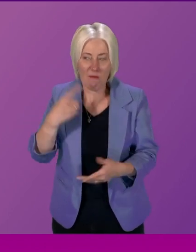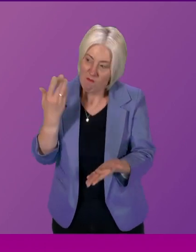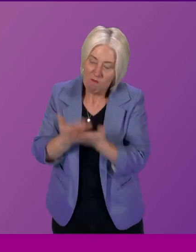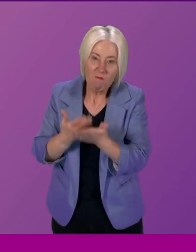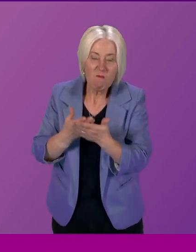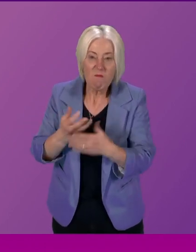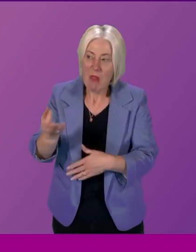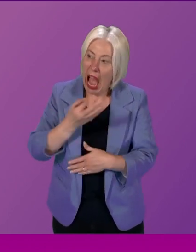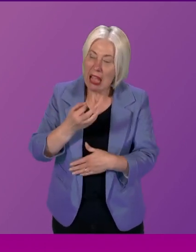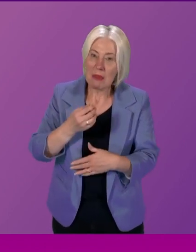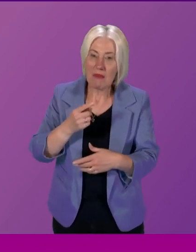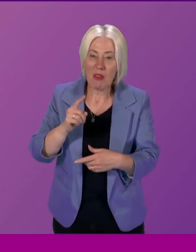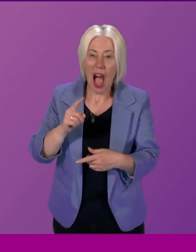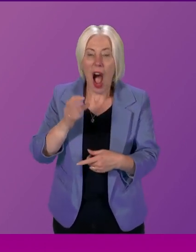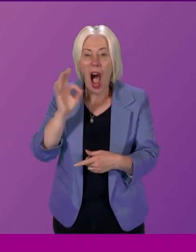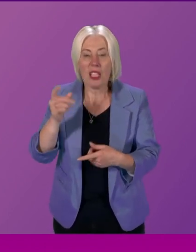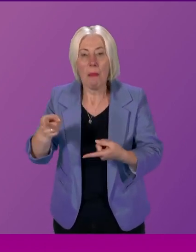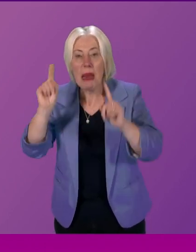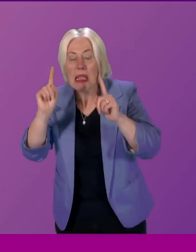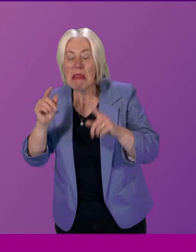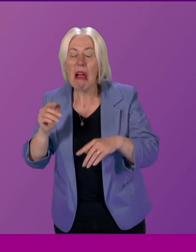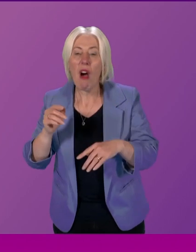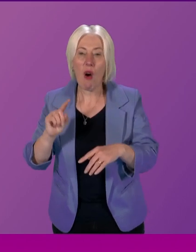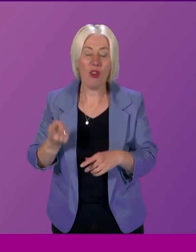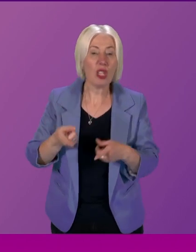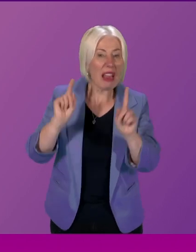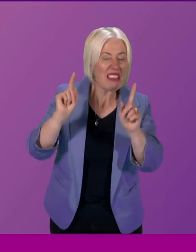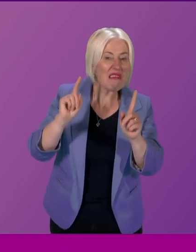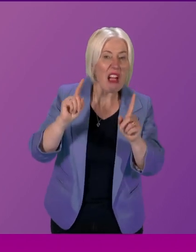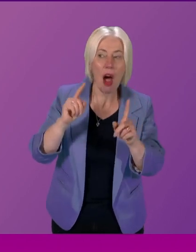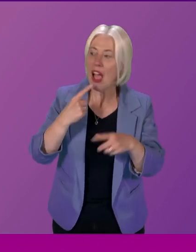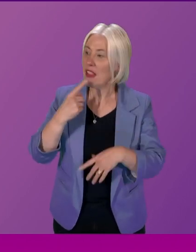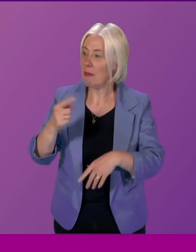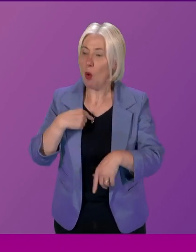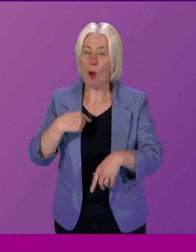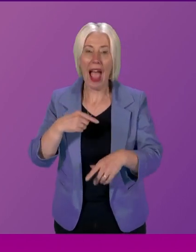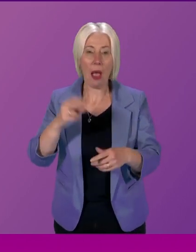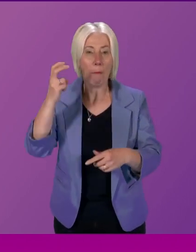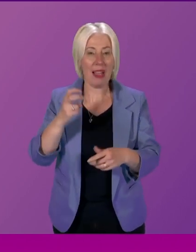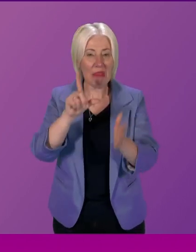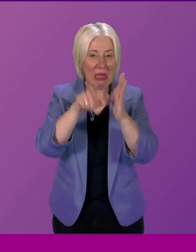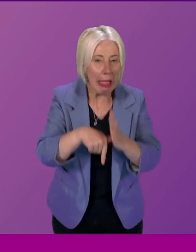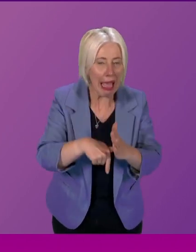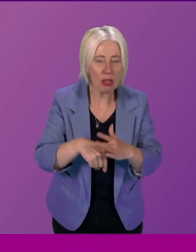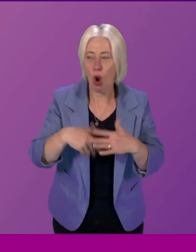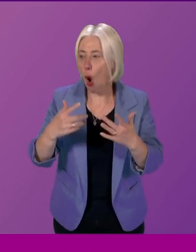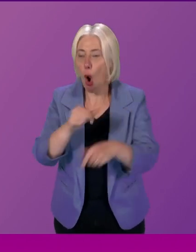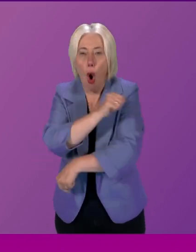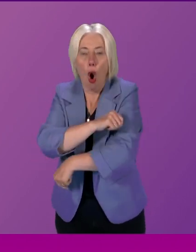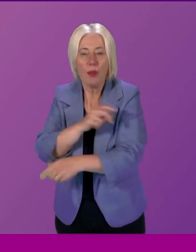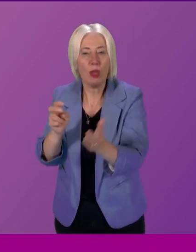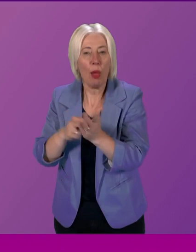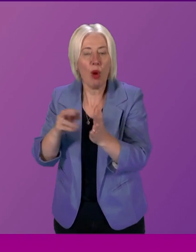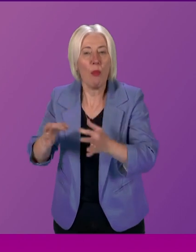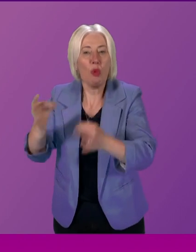minister a whole range of questions ranging from why their bus was late to why their hospital operation has been postponed and my usual response